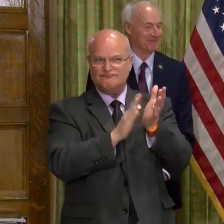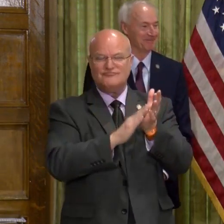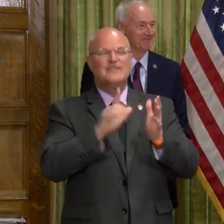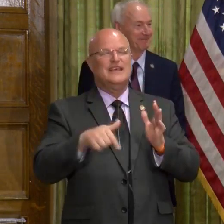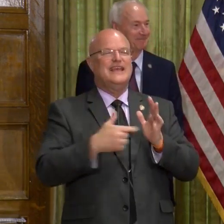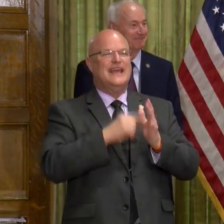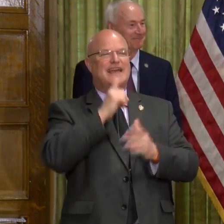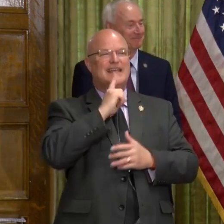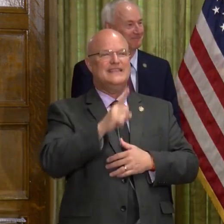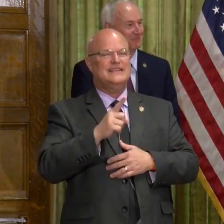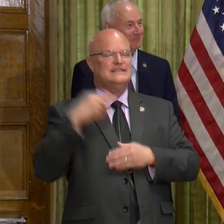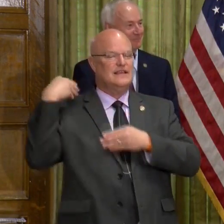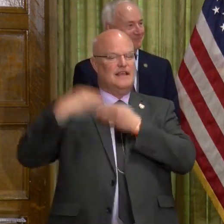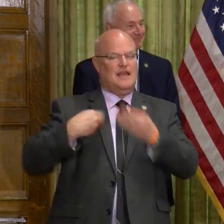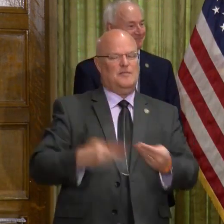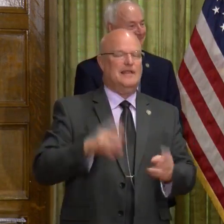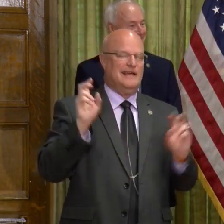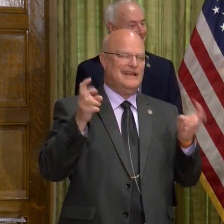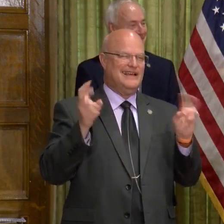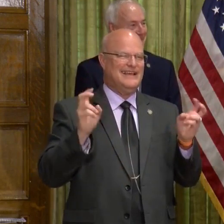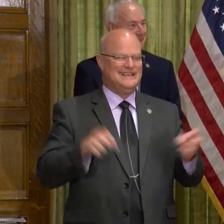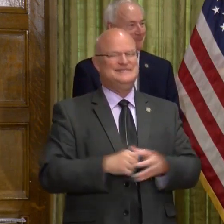and this is a hand-me-down of sorts.